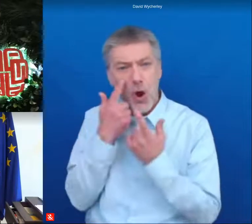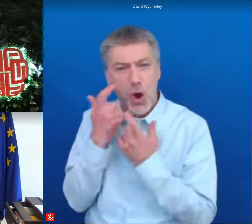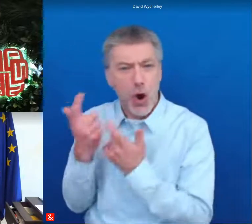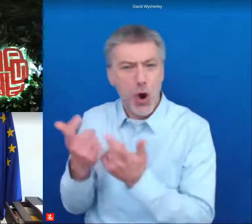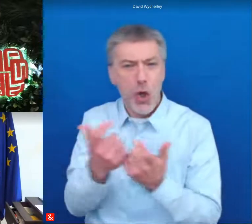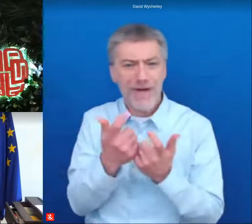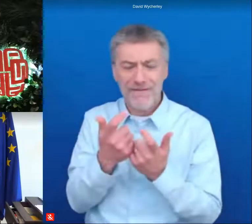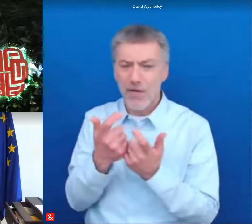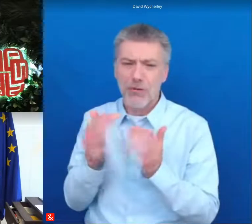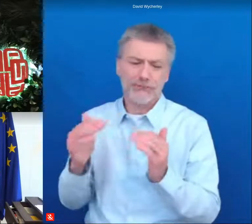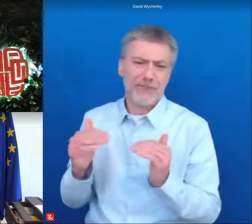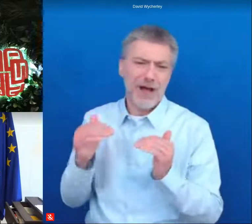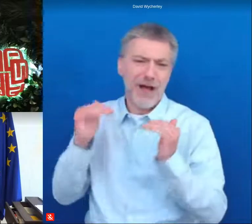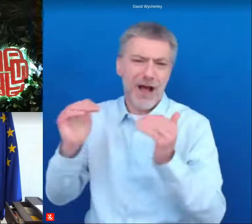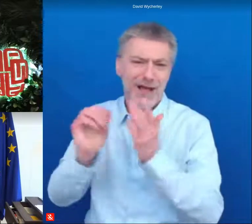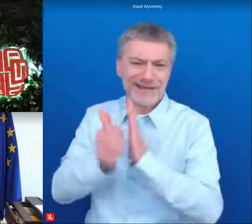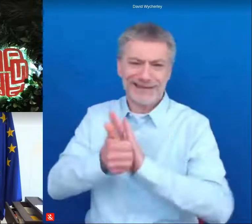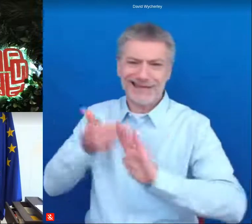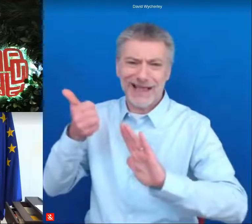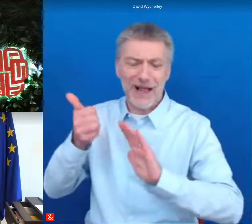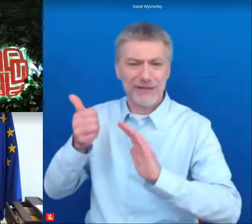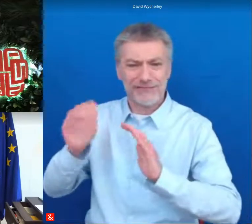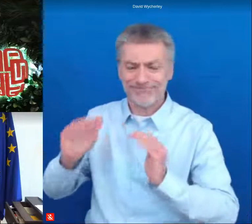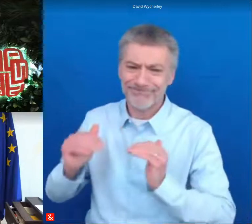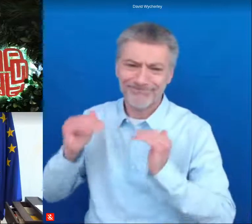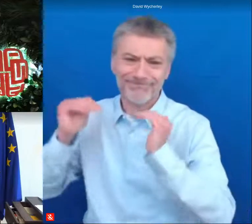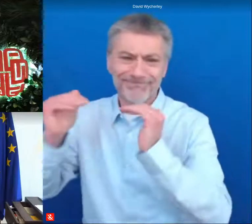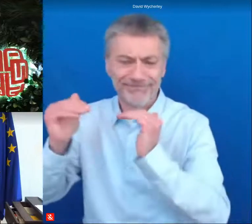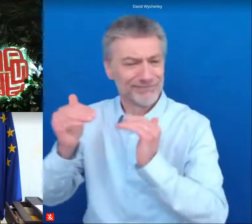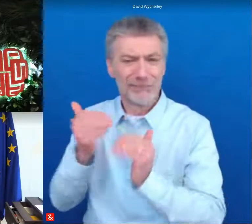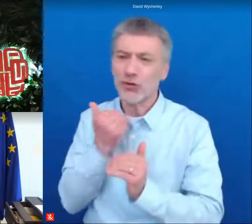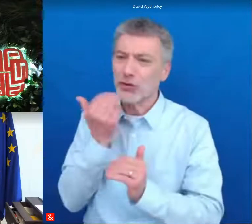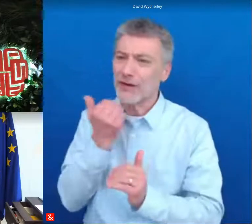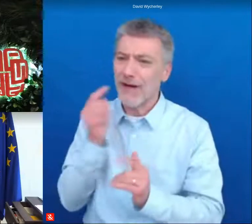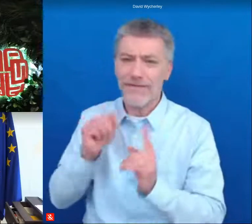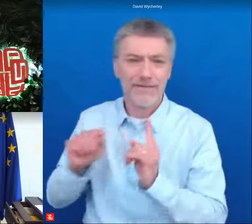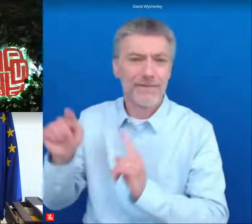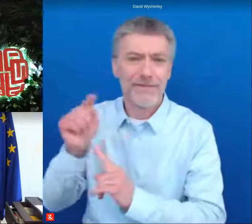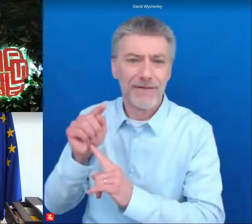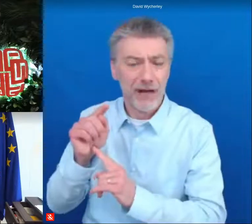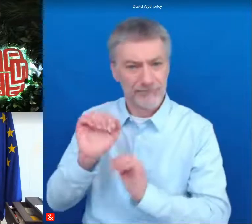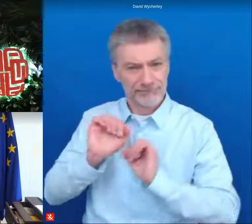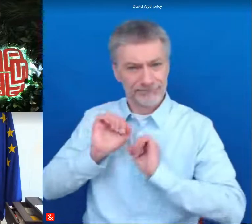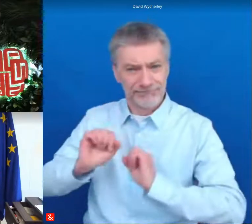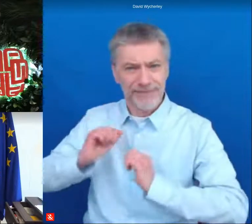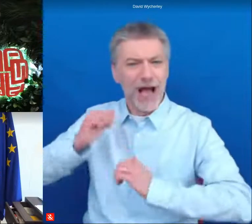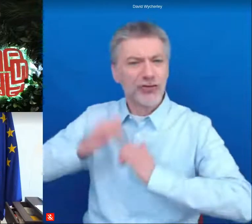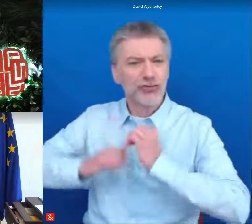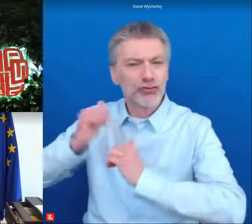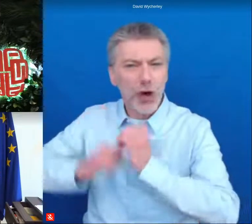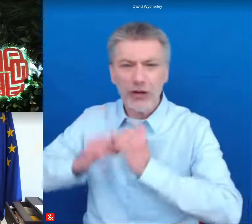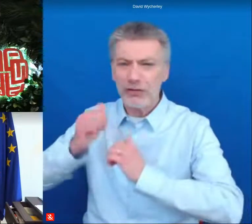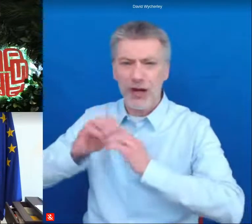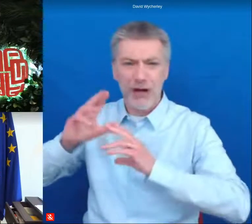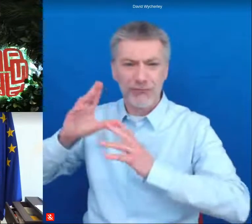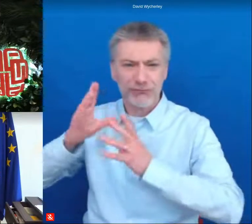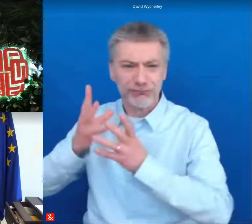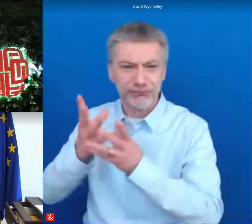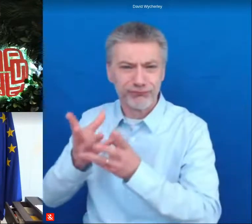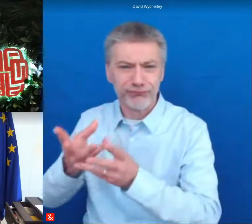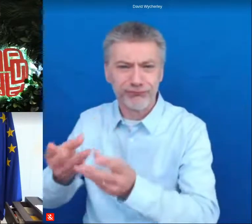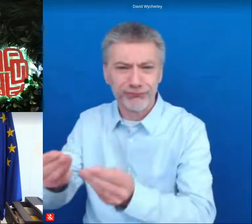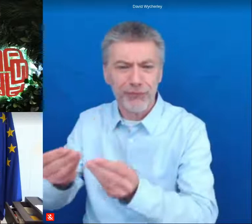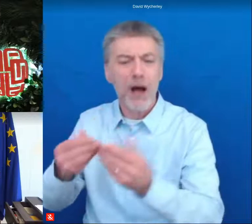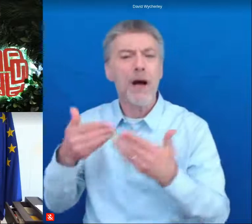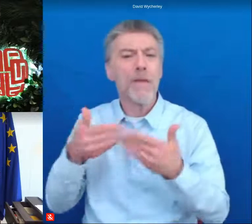high skilled and the young infrastructure infrastructure decays and public services close